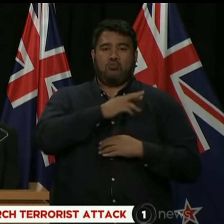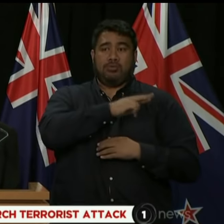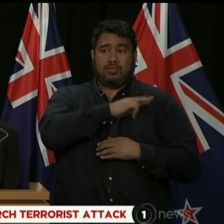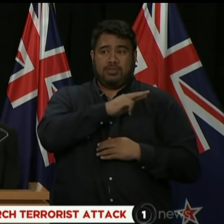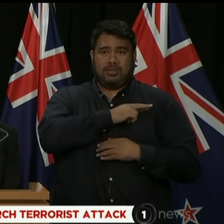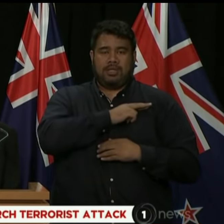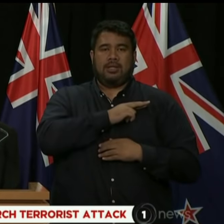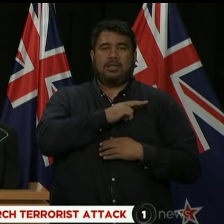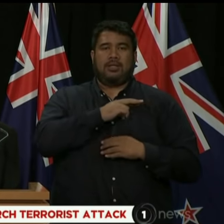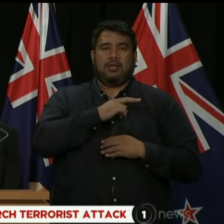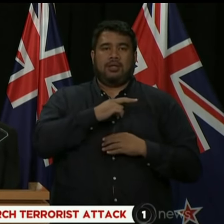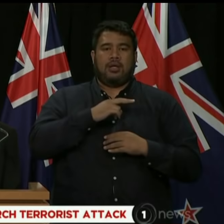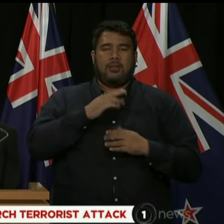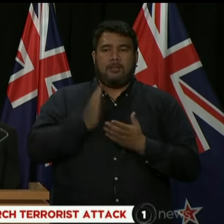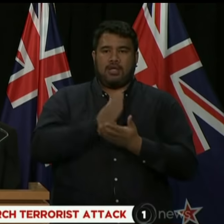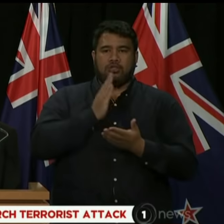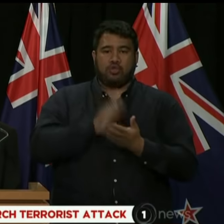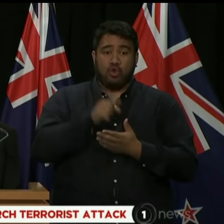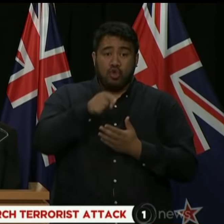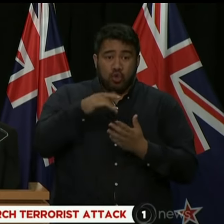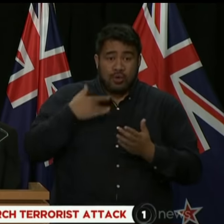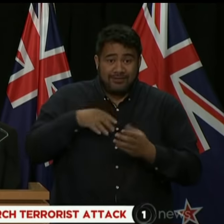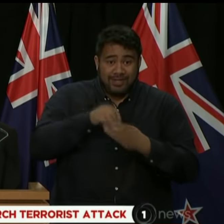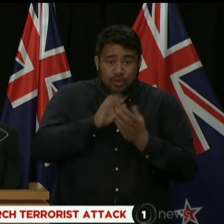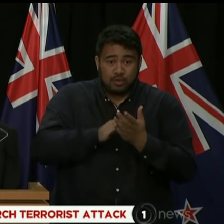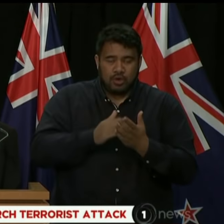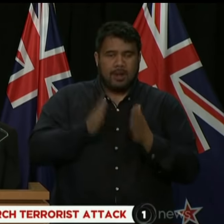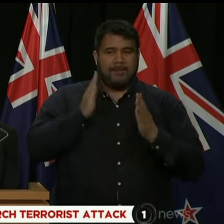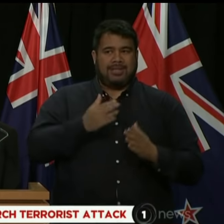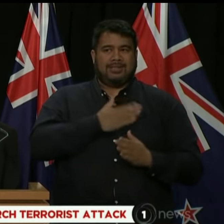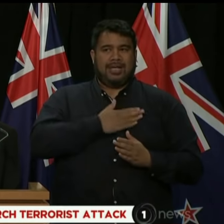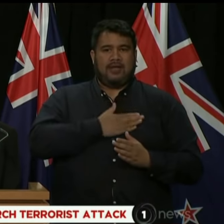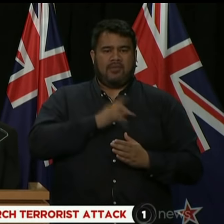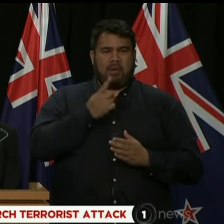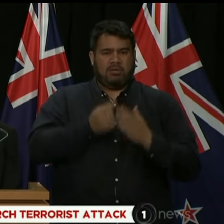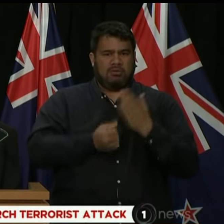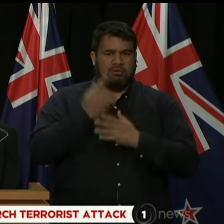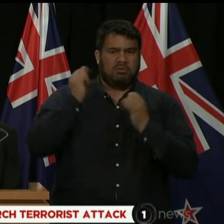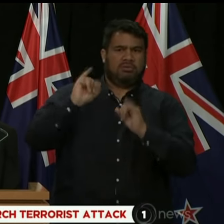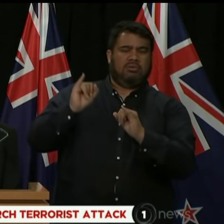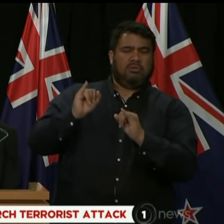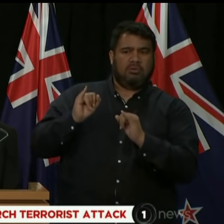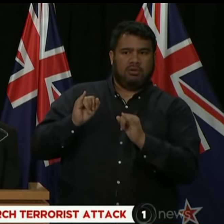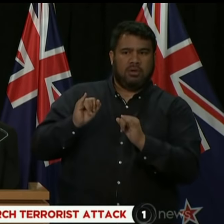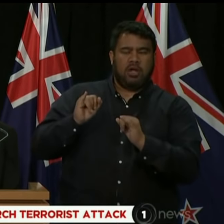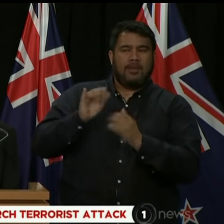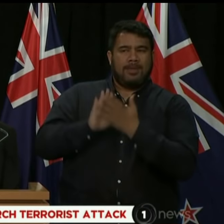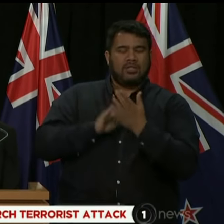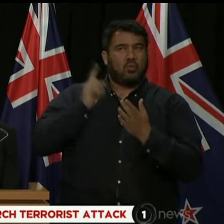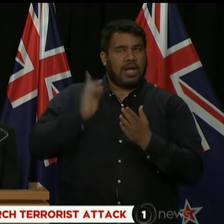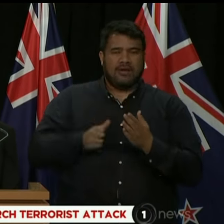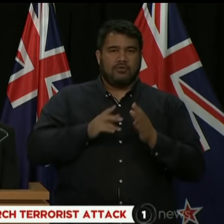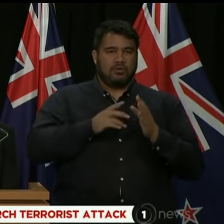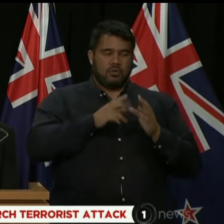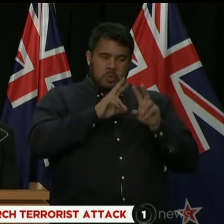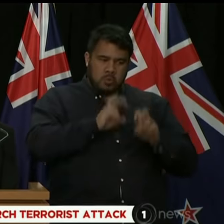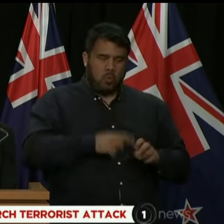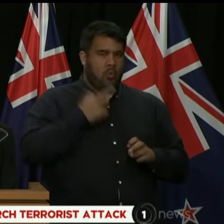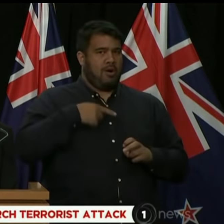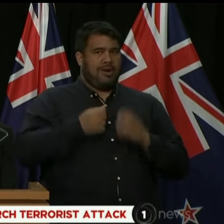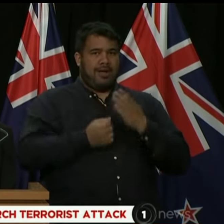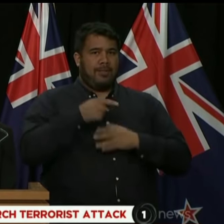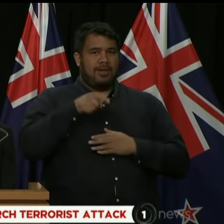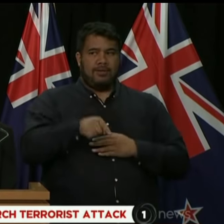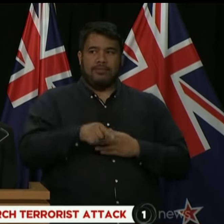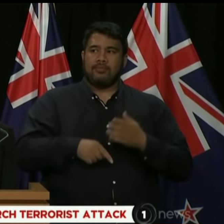calls New Zealand home safe. That has not occurred here, so questions must be answered. Did the attack hold the correct category